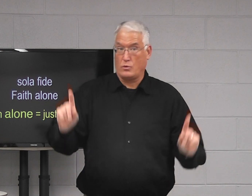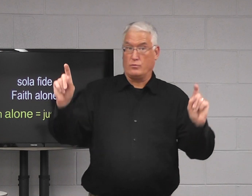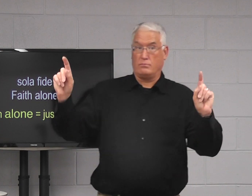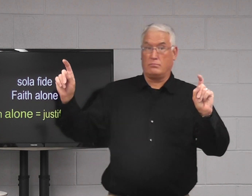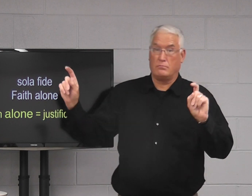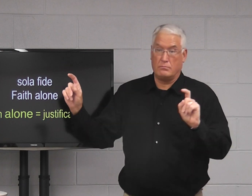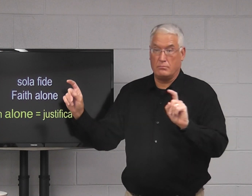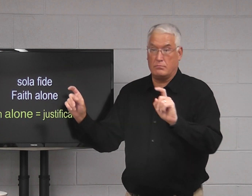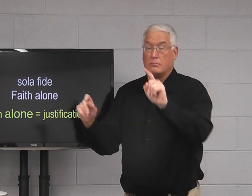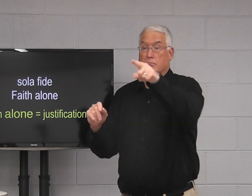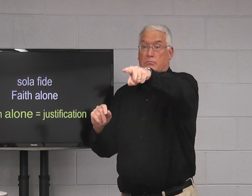Any questions?